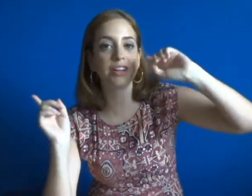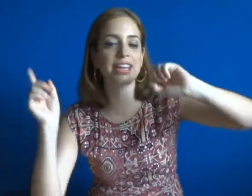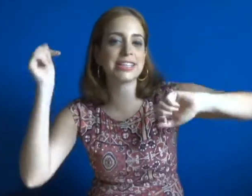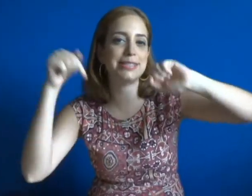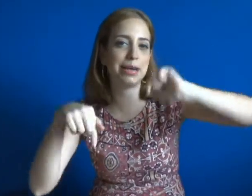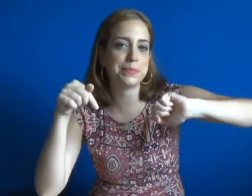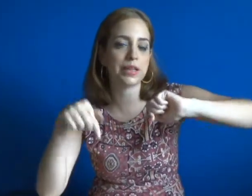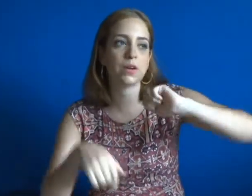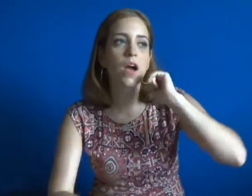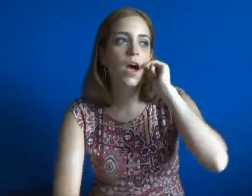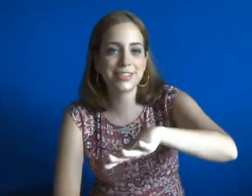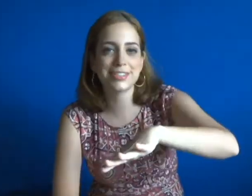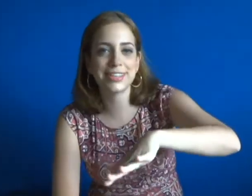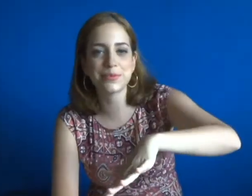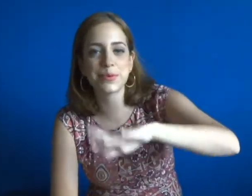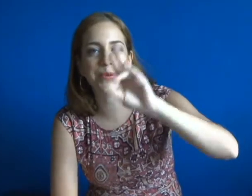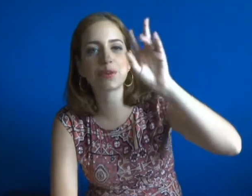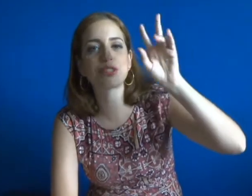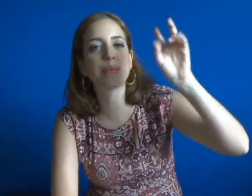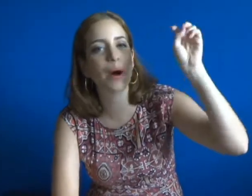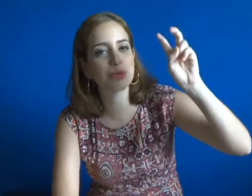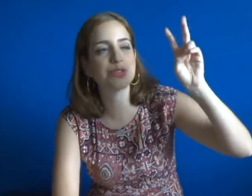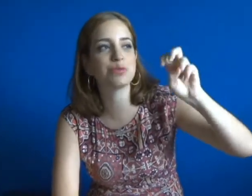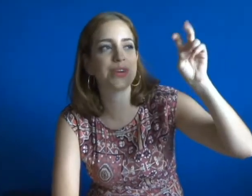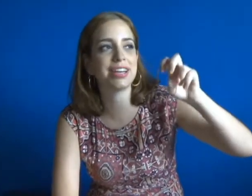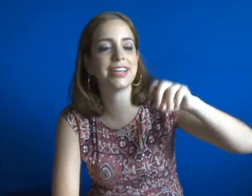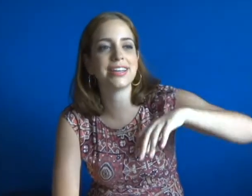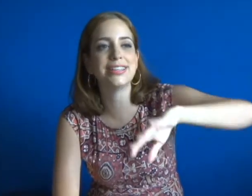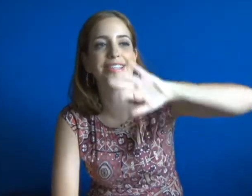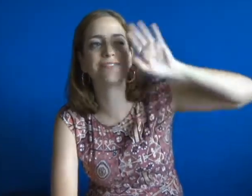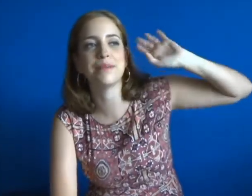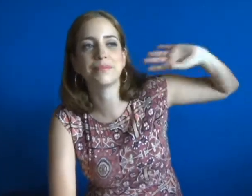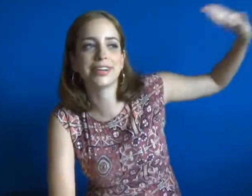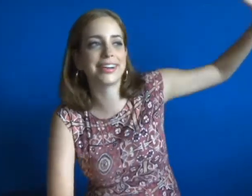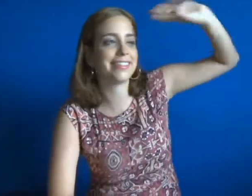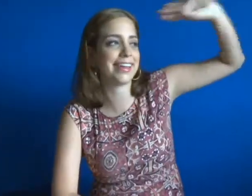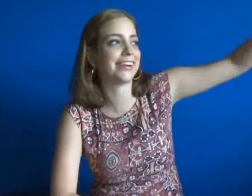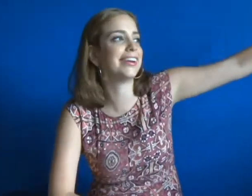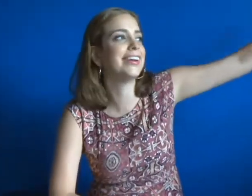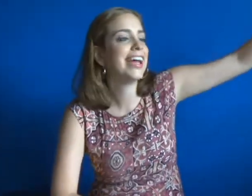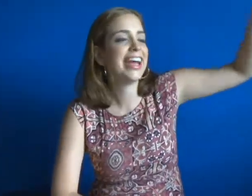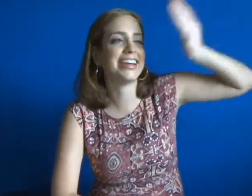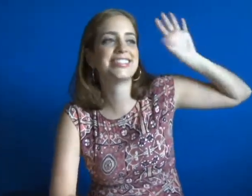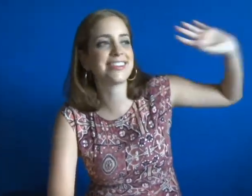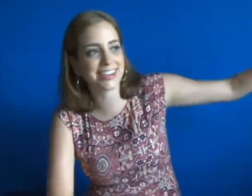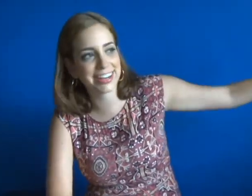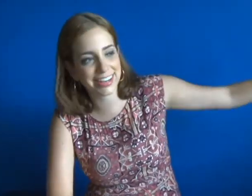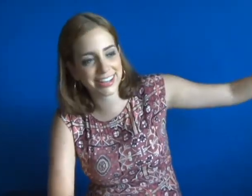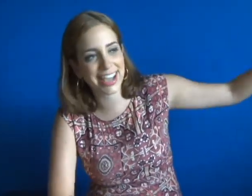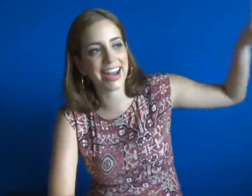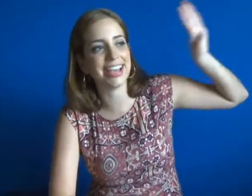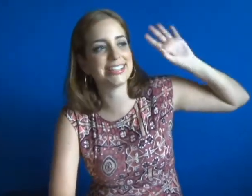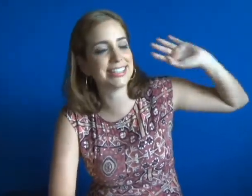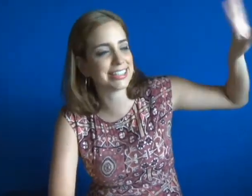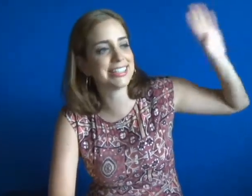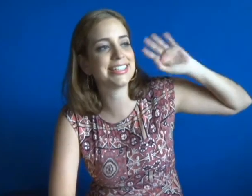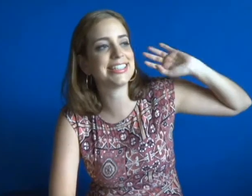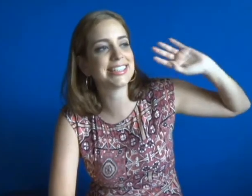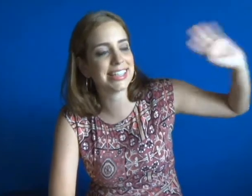leave her link down below. She finished it when we were supposed to read it in November there and I started it and I didn't